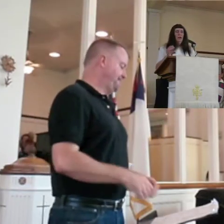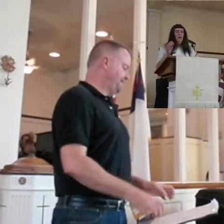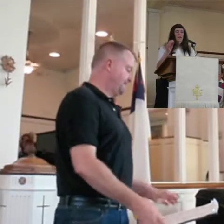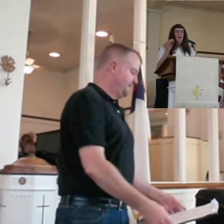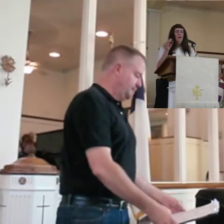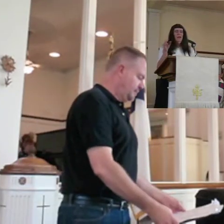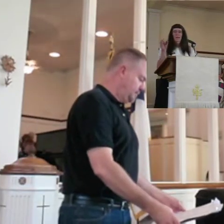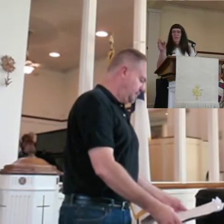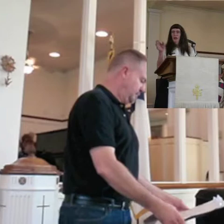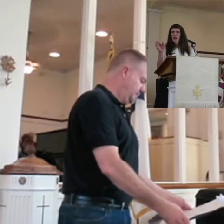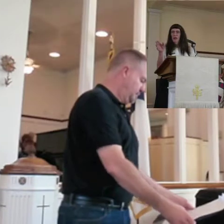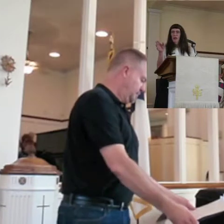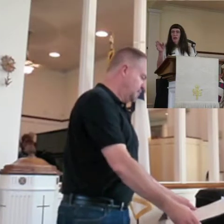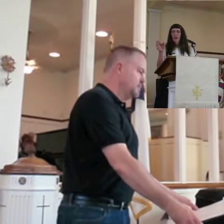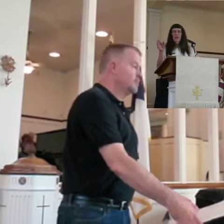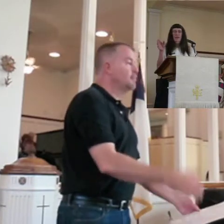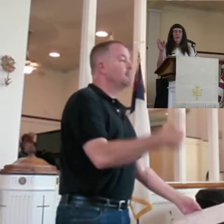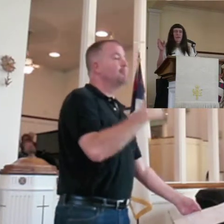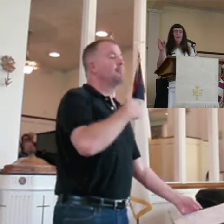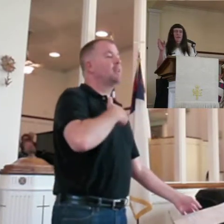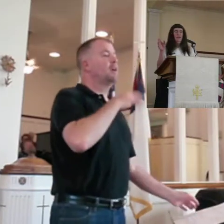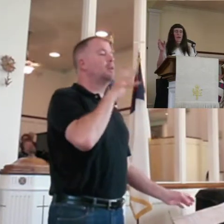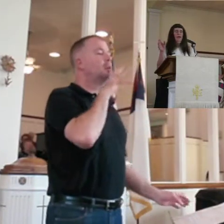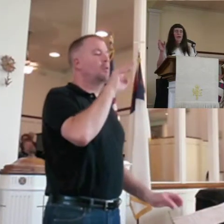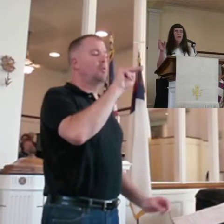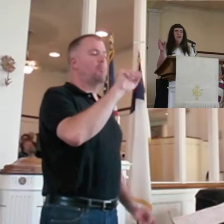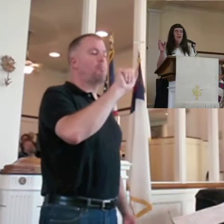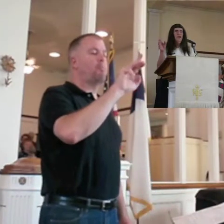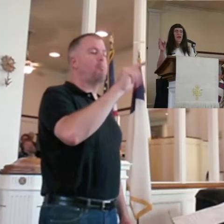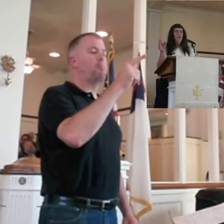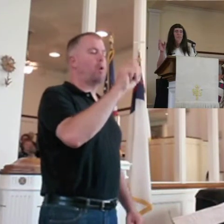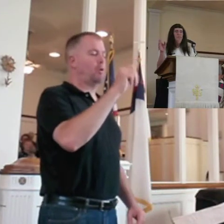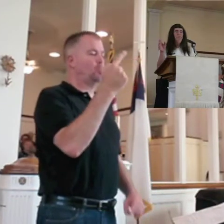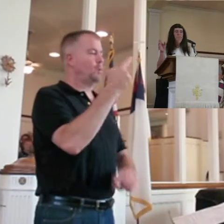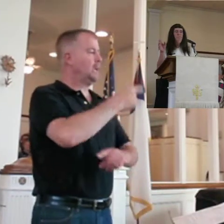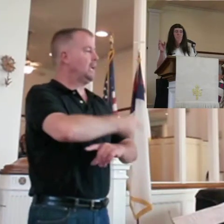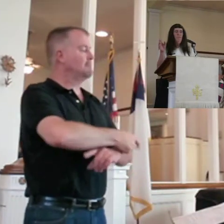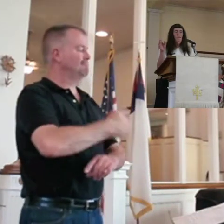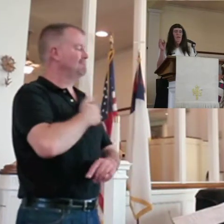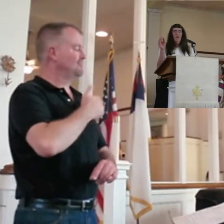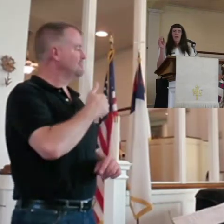But I was talking to Marge one day about how blessed I really am.